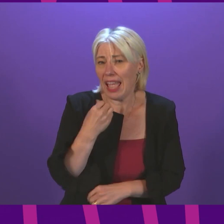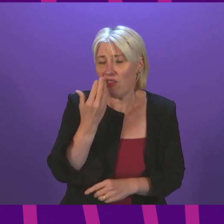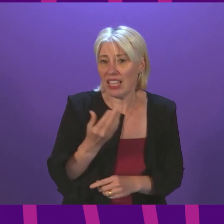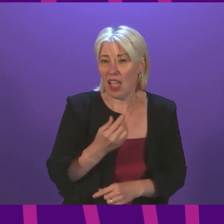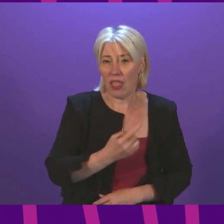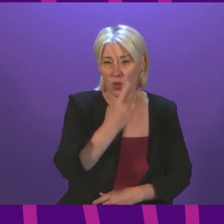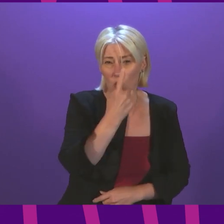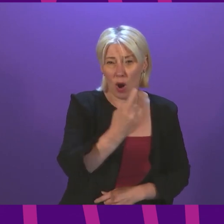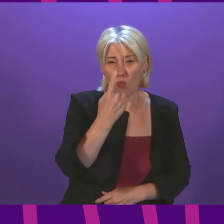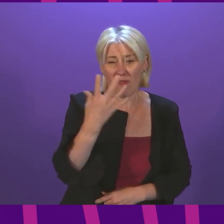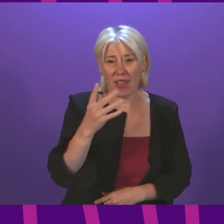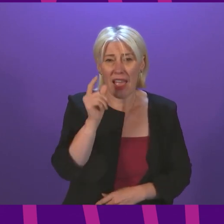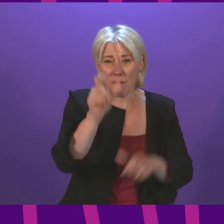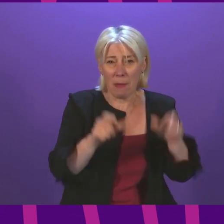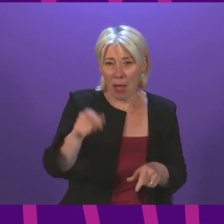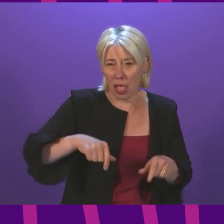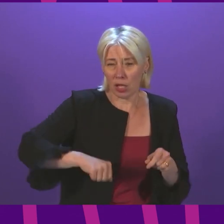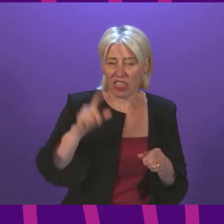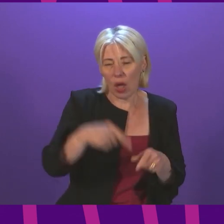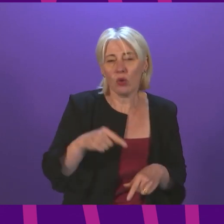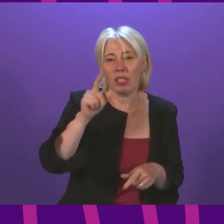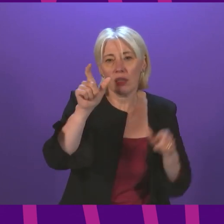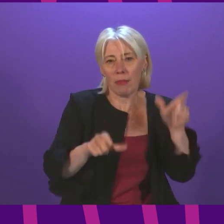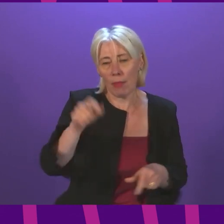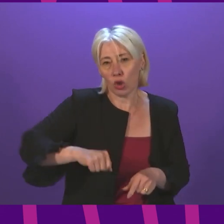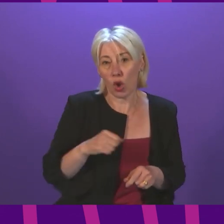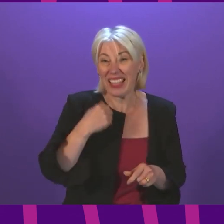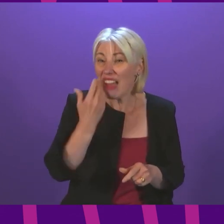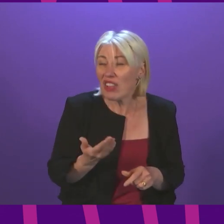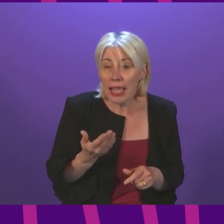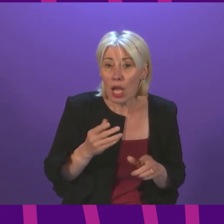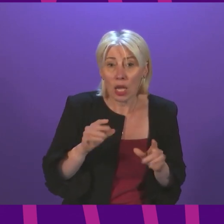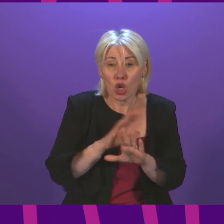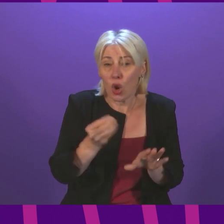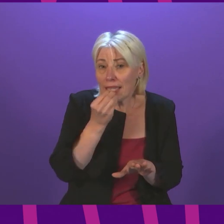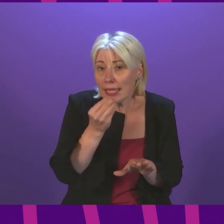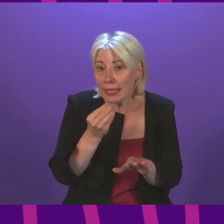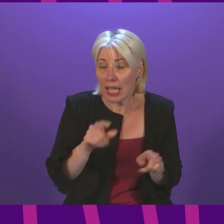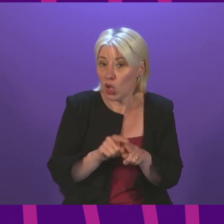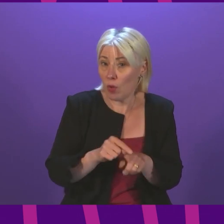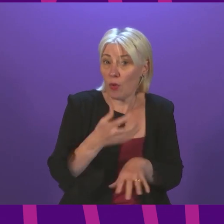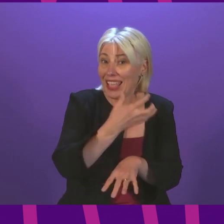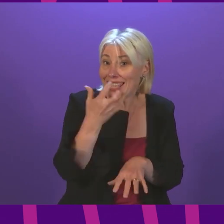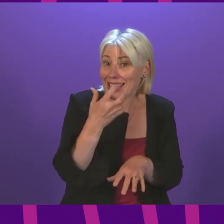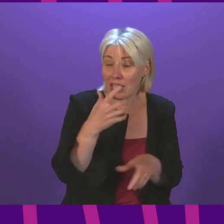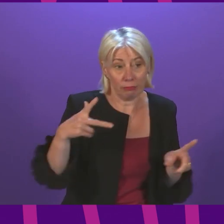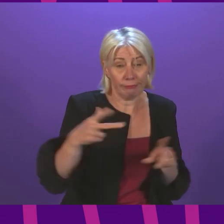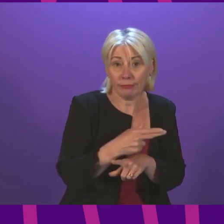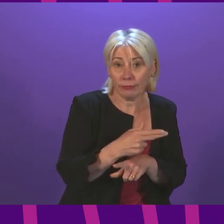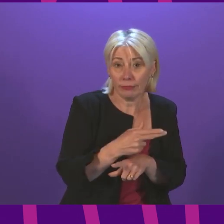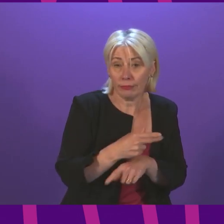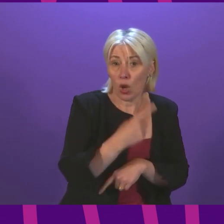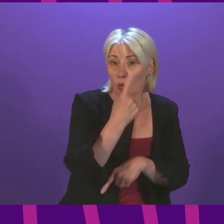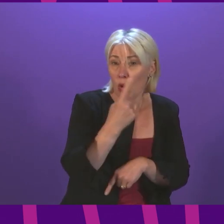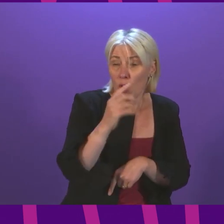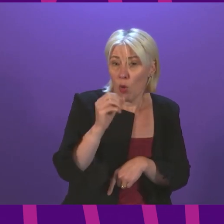,000 people in Scotland. Removing the cut will leave people struggling to keep warm too. The same research found that the equivalent of 101